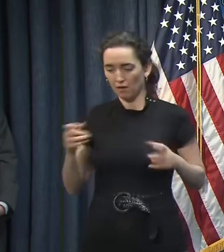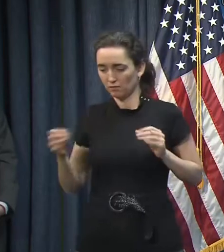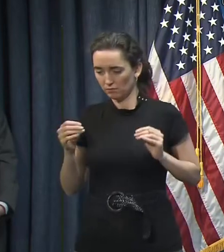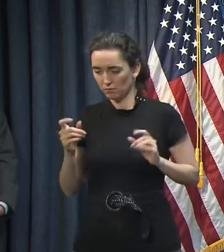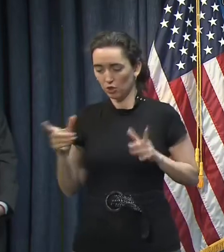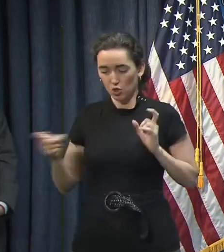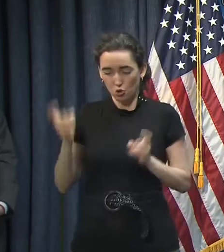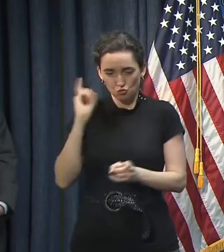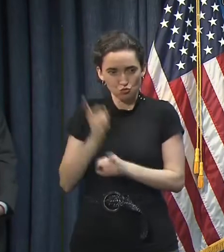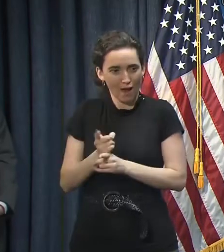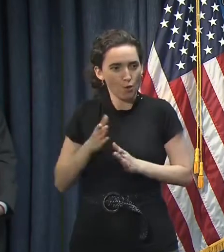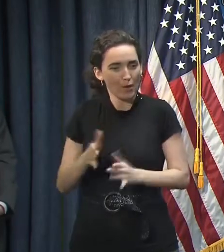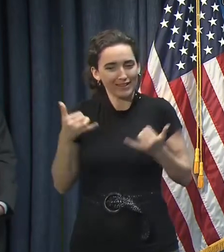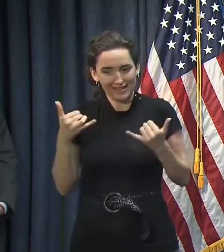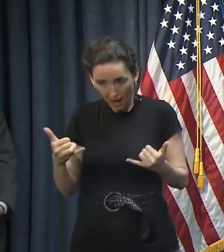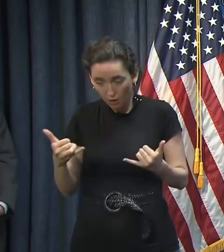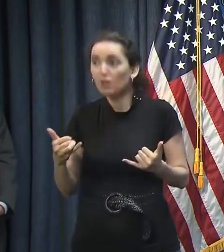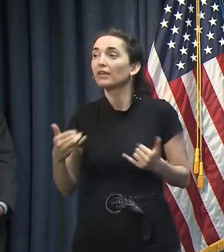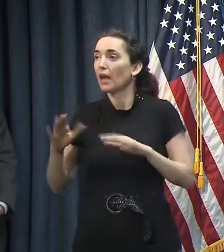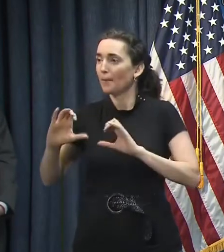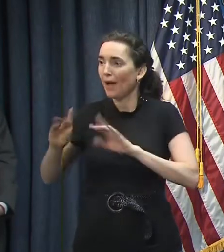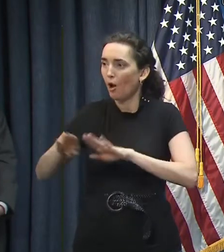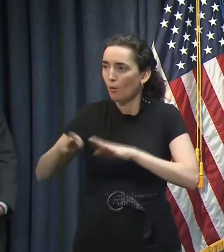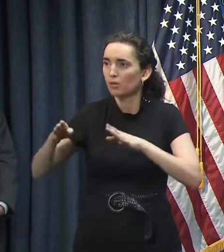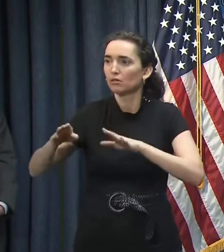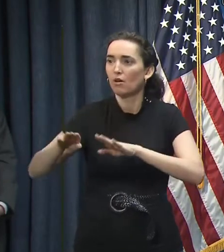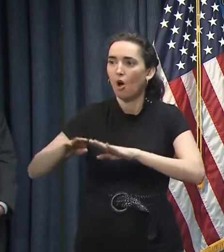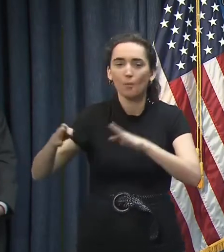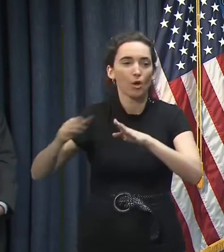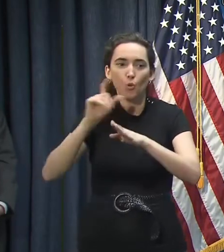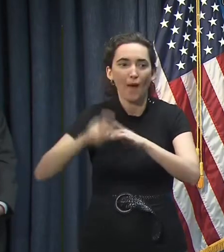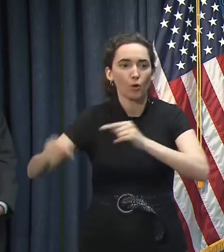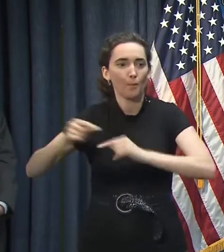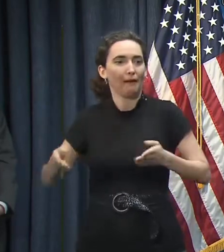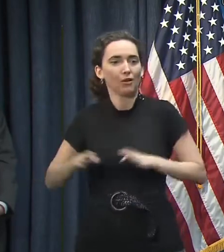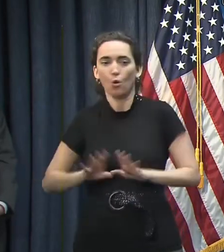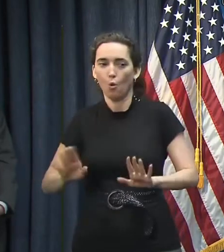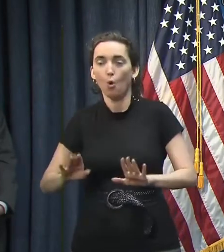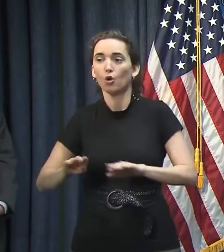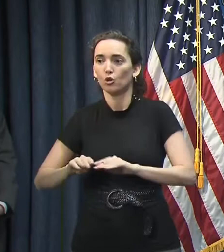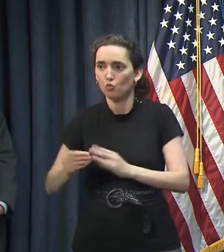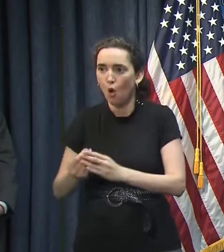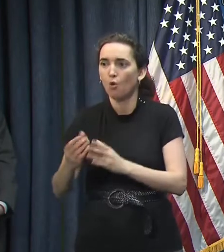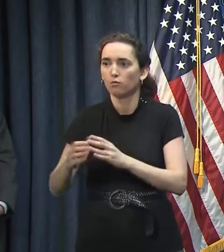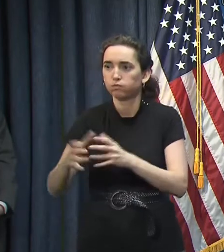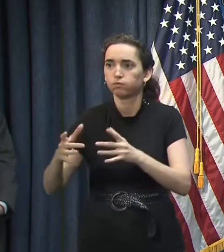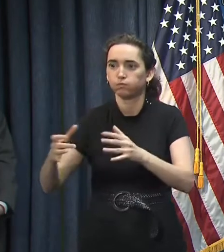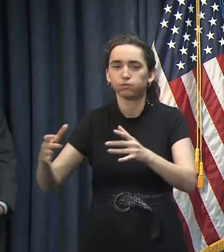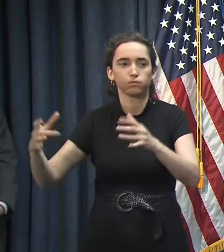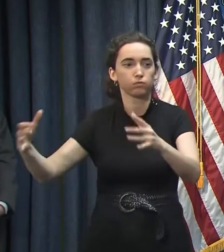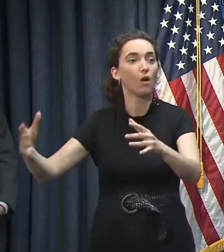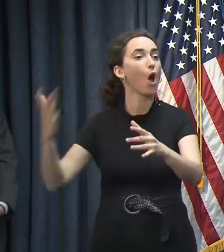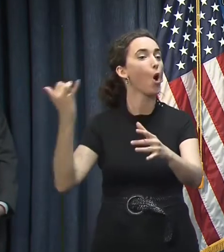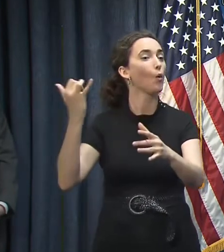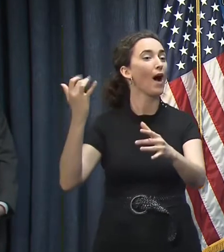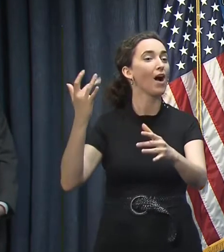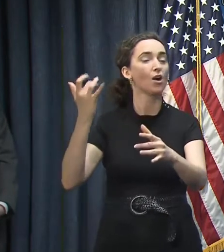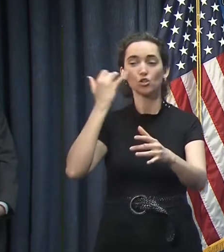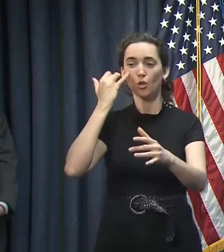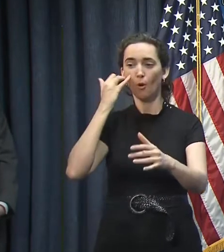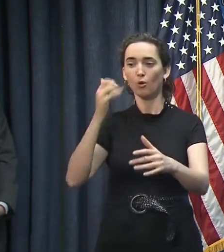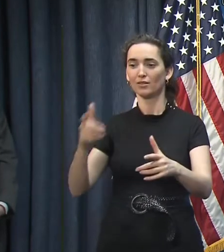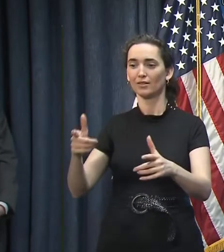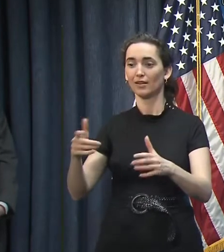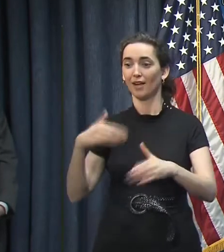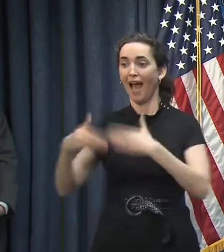reopen in a way that can be sustained over time and can continue to grow. Because if you keep going back and forth between hitting the accelerator